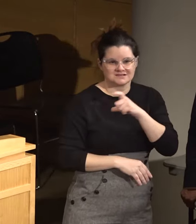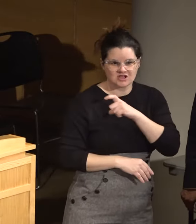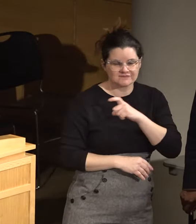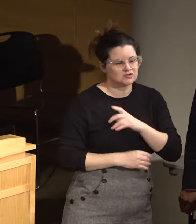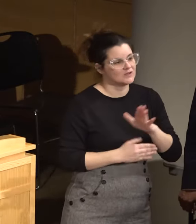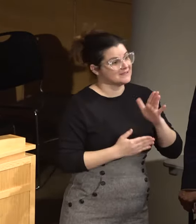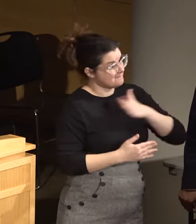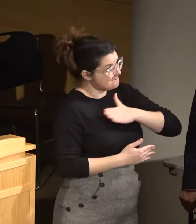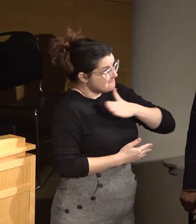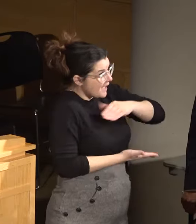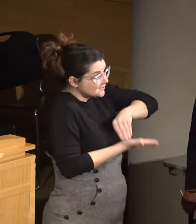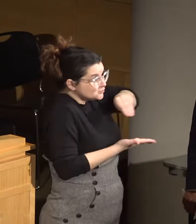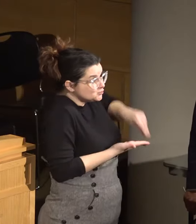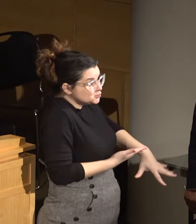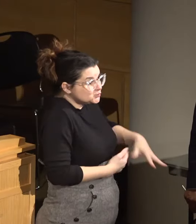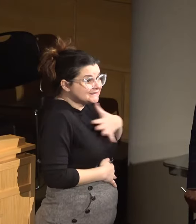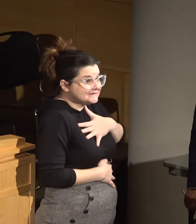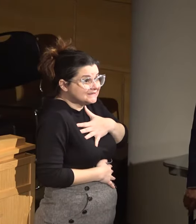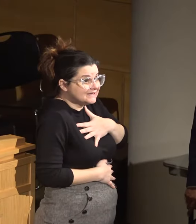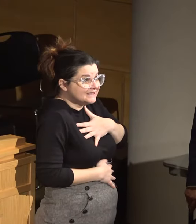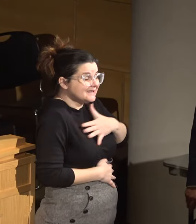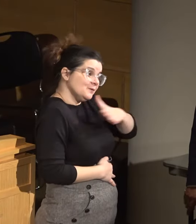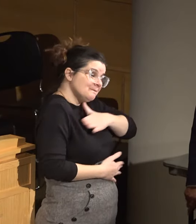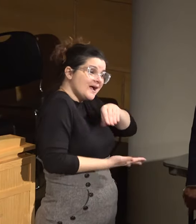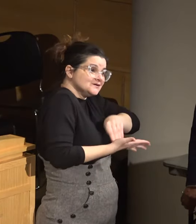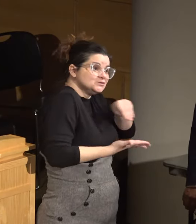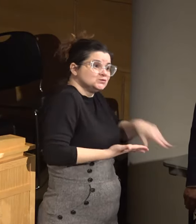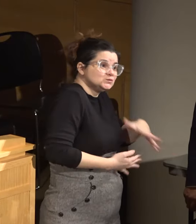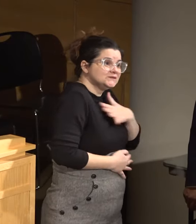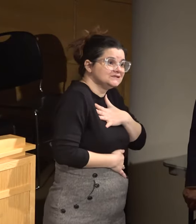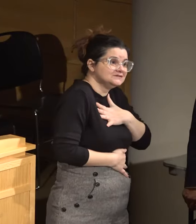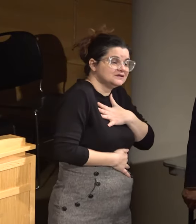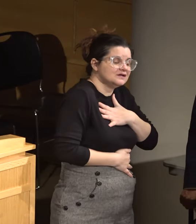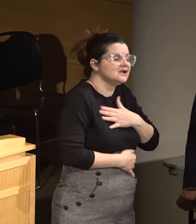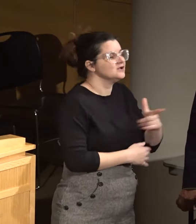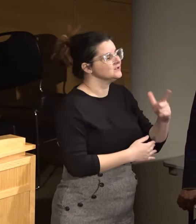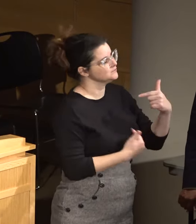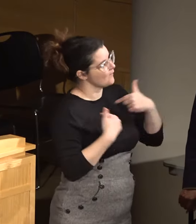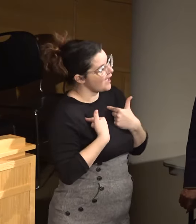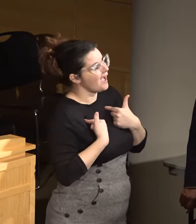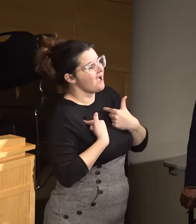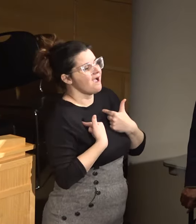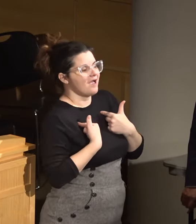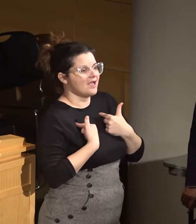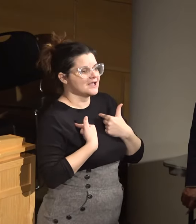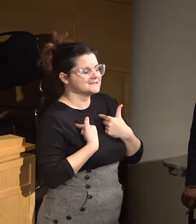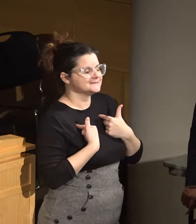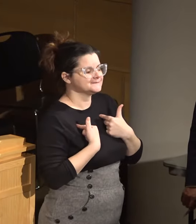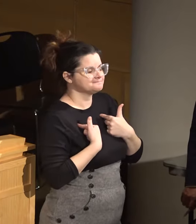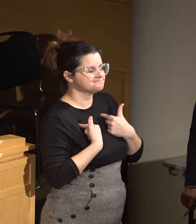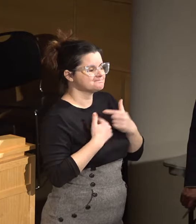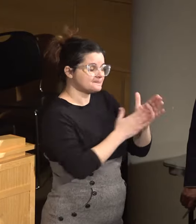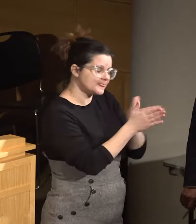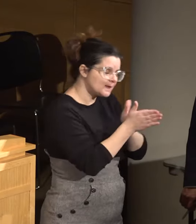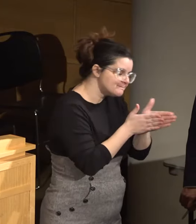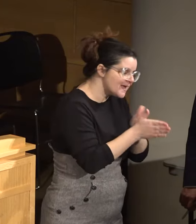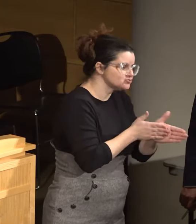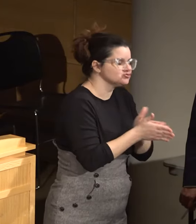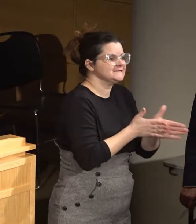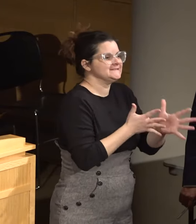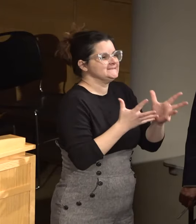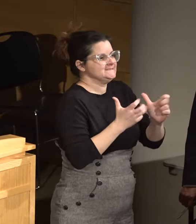they were my students, right? They were my students. So, I'm passionately